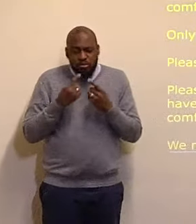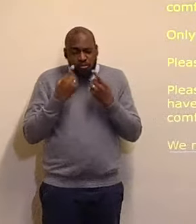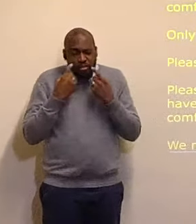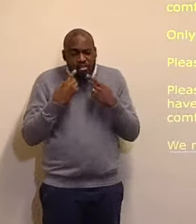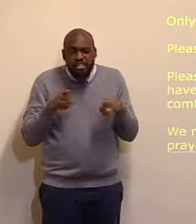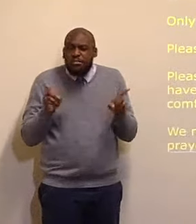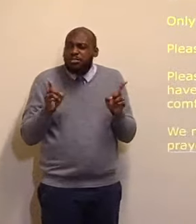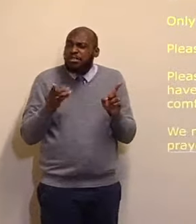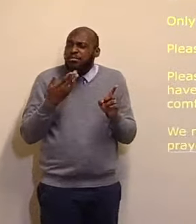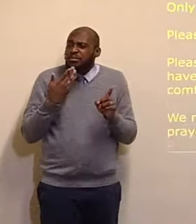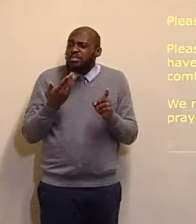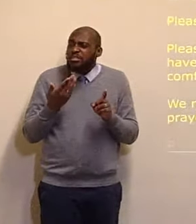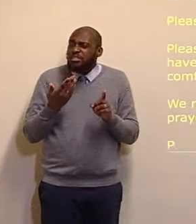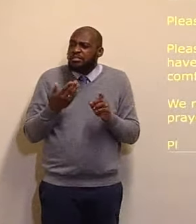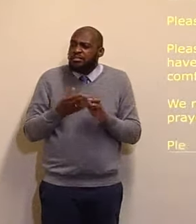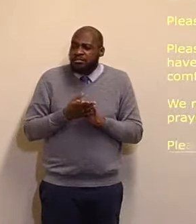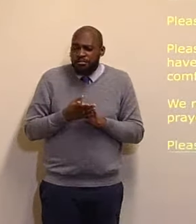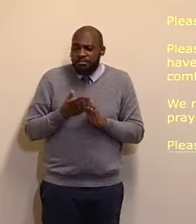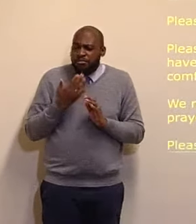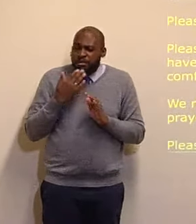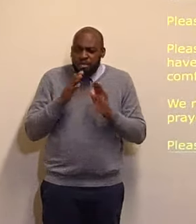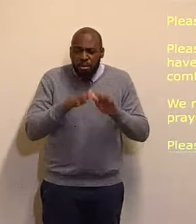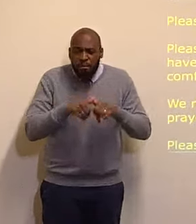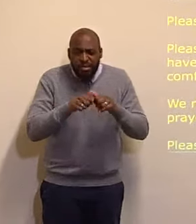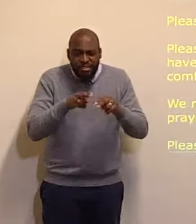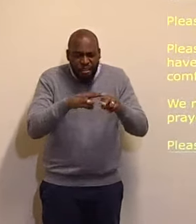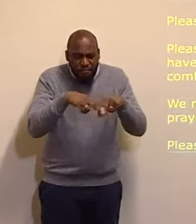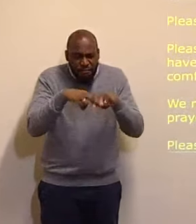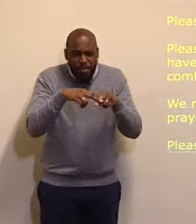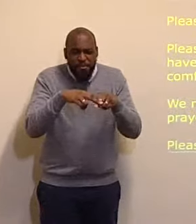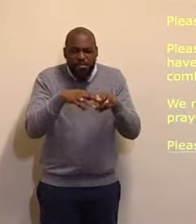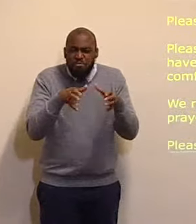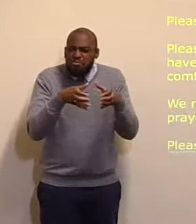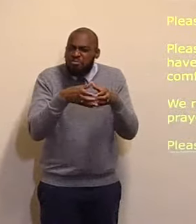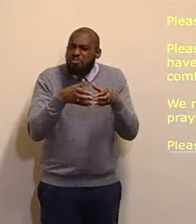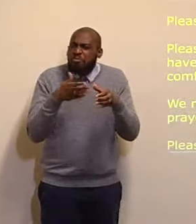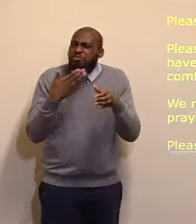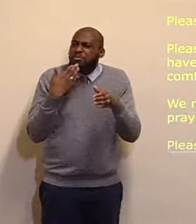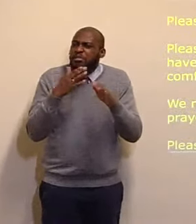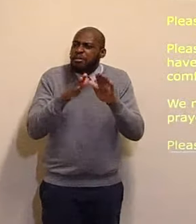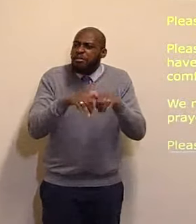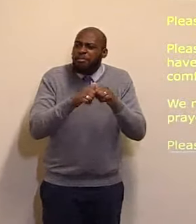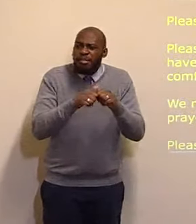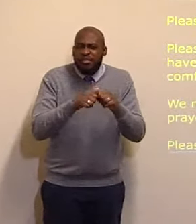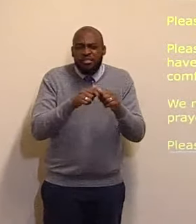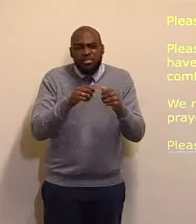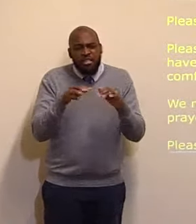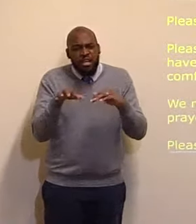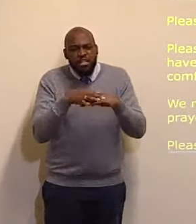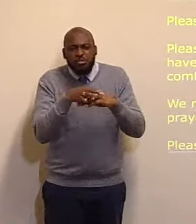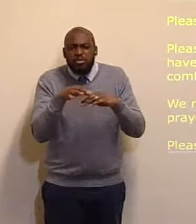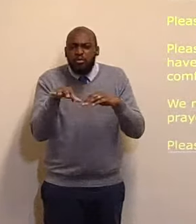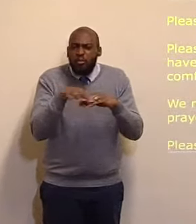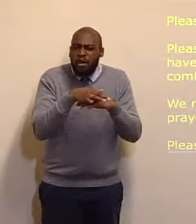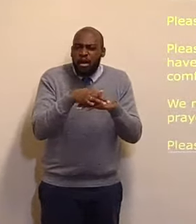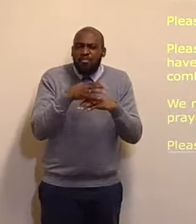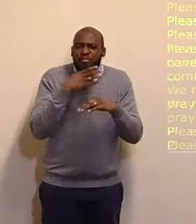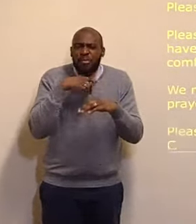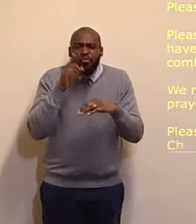families, husbands, and wives, bless the children, bless the students, bless the seniors, among us, Lord. O